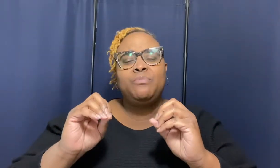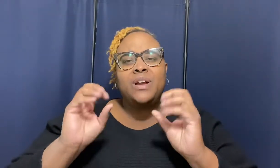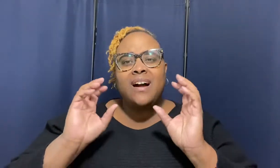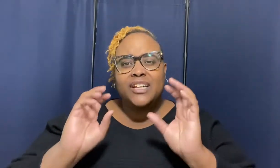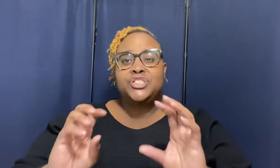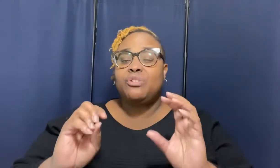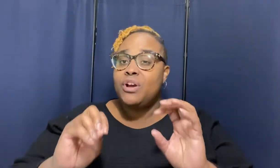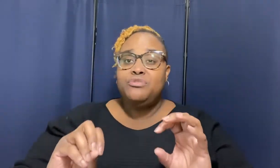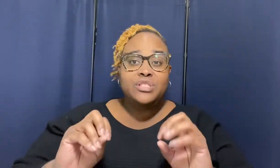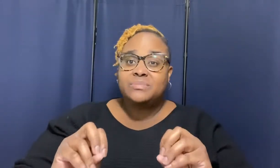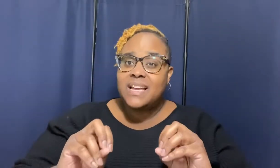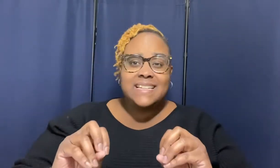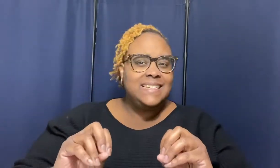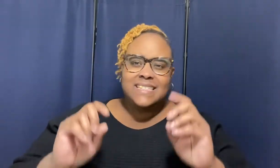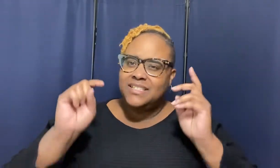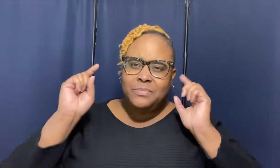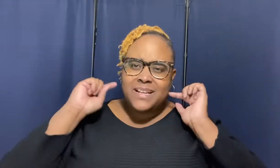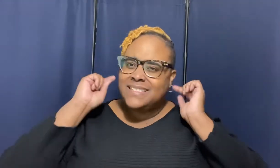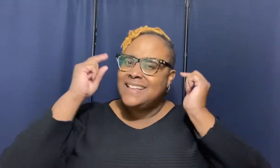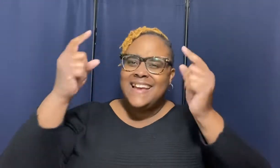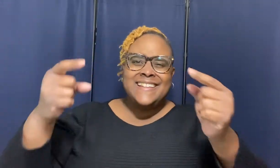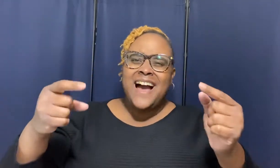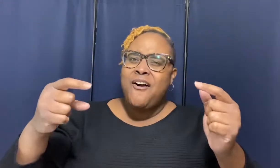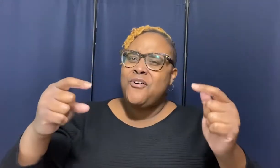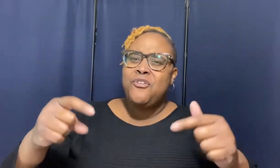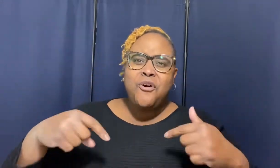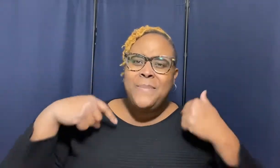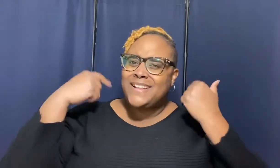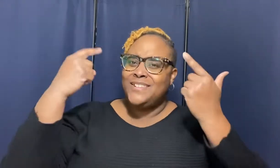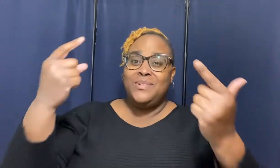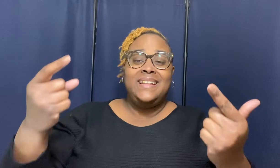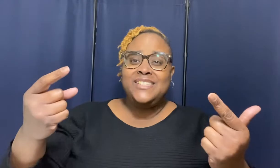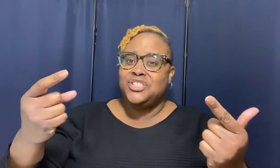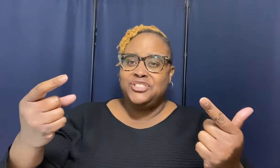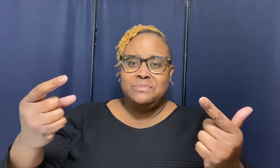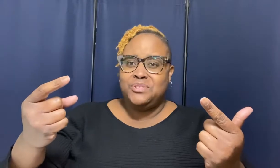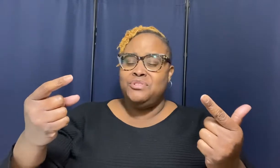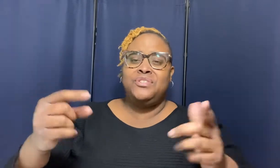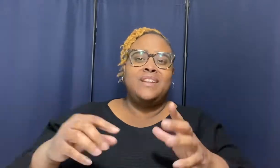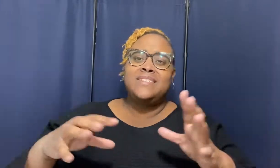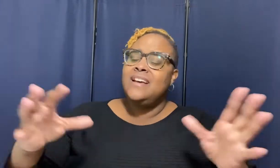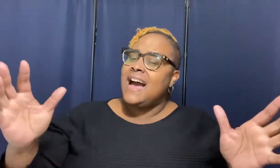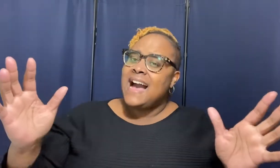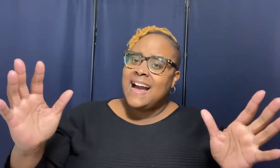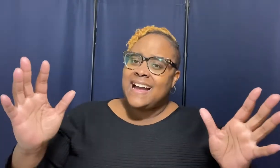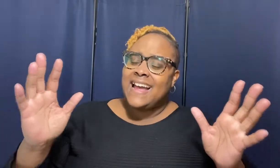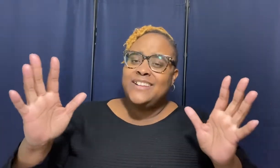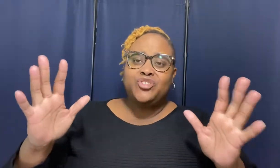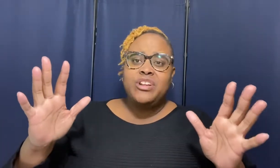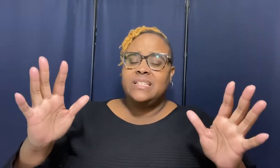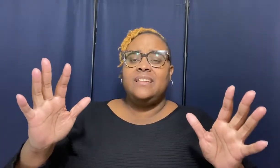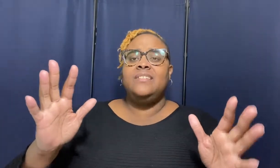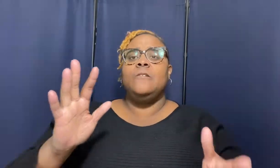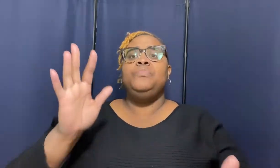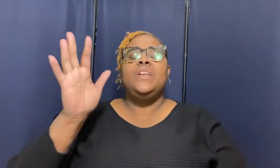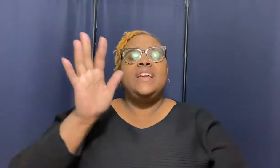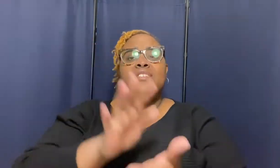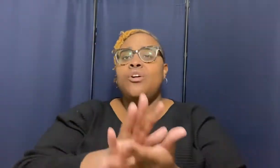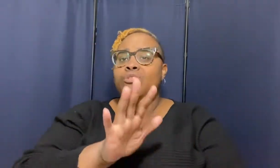when god's showing you some things listen to me because it's it's all gonna go back to relationship too you know that's i i can't stress that enough it's gonna go